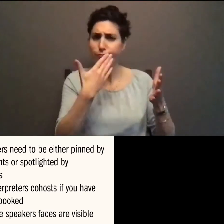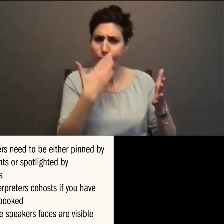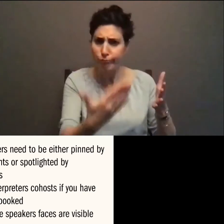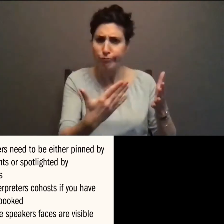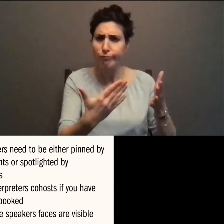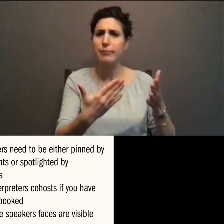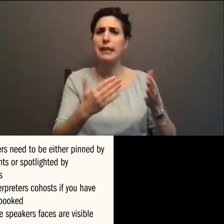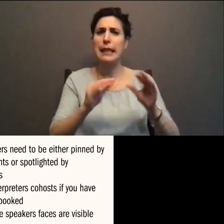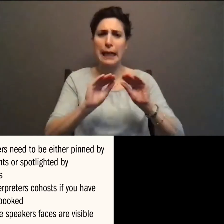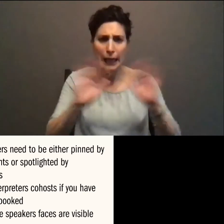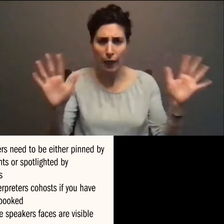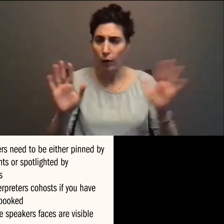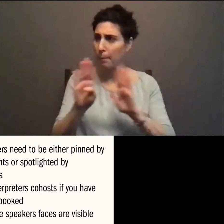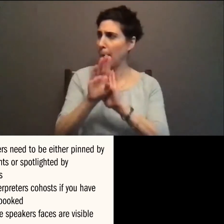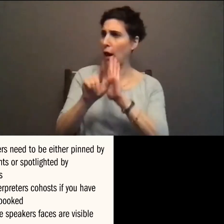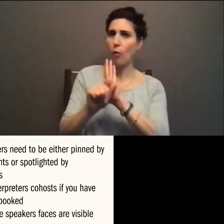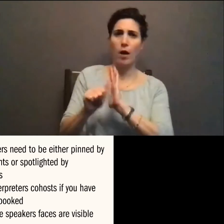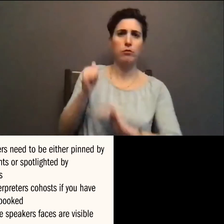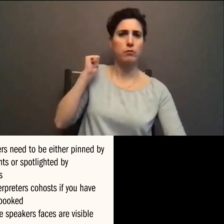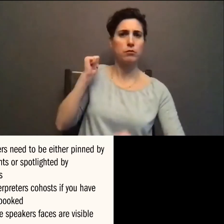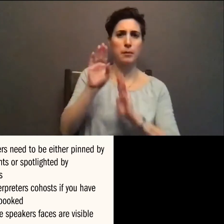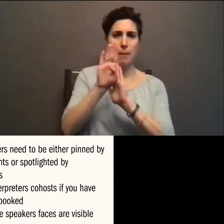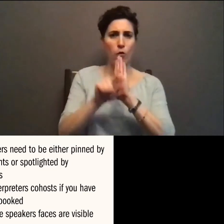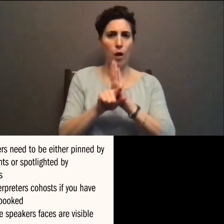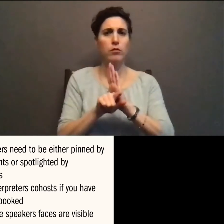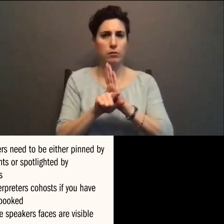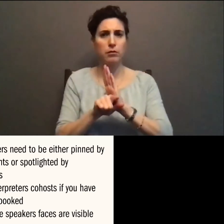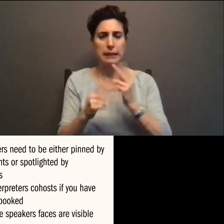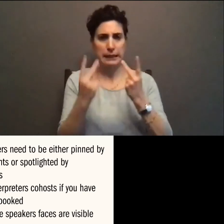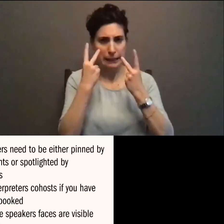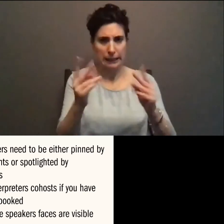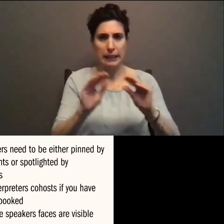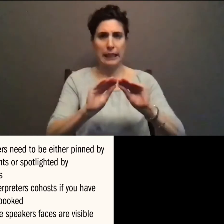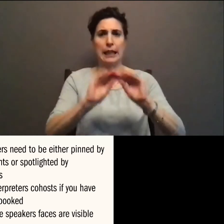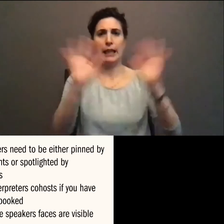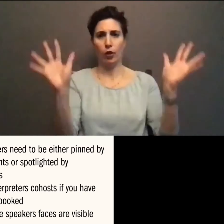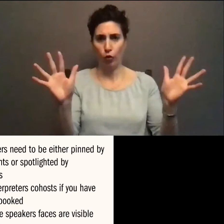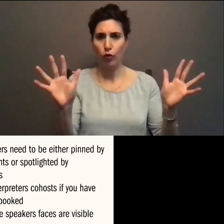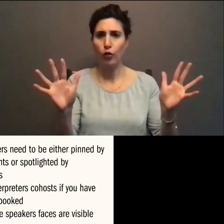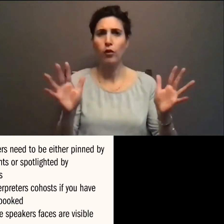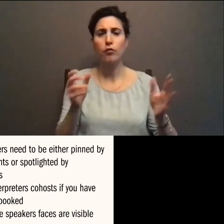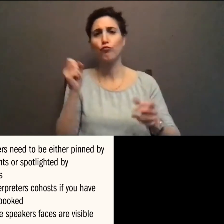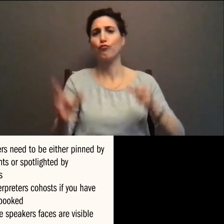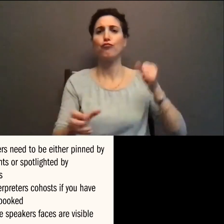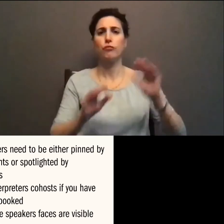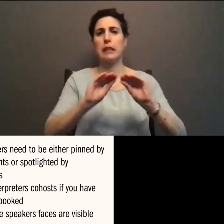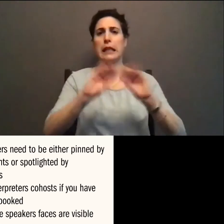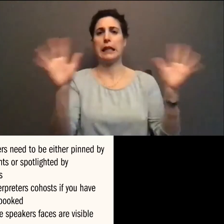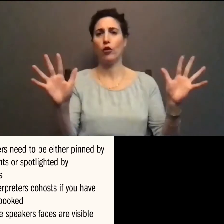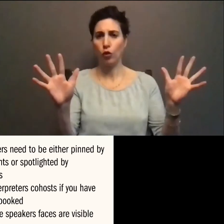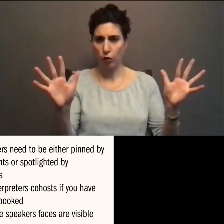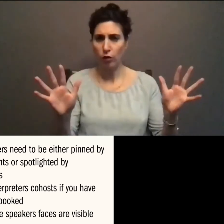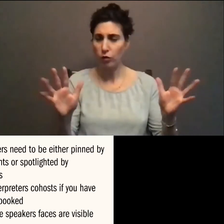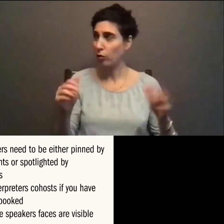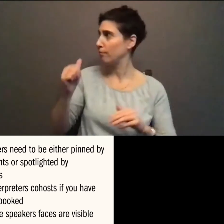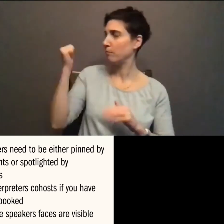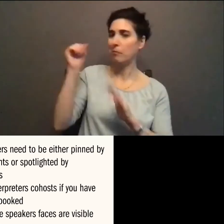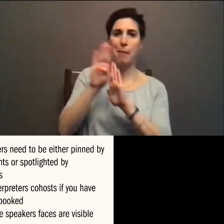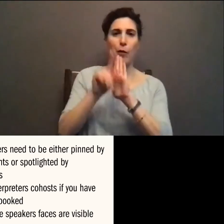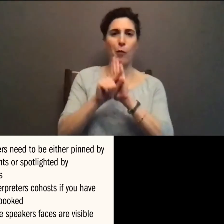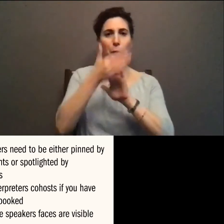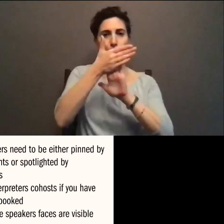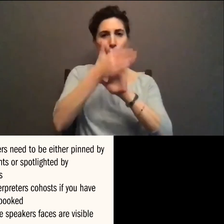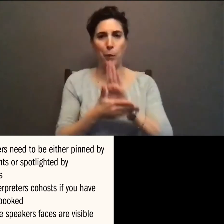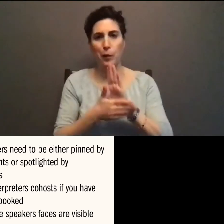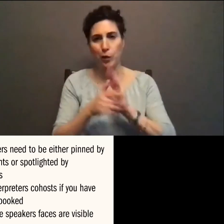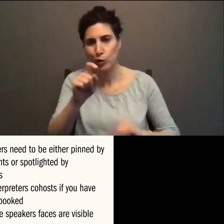backgrounds and you're able to see them clearly and see what they're signing and understand. And